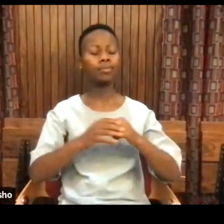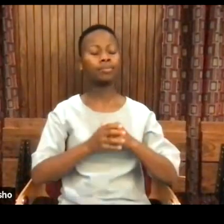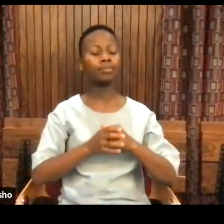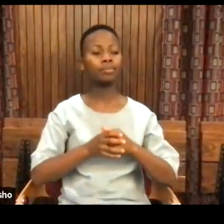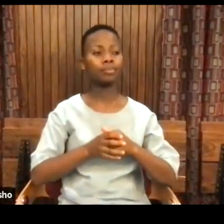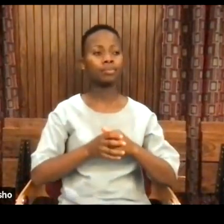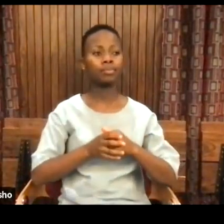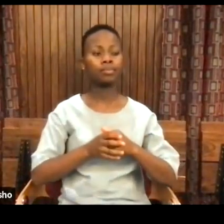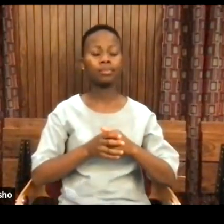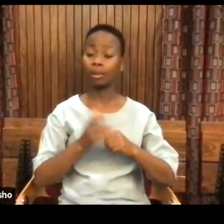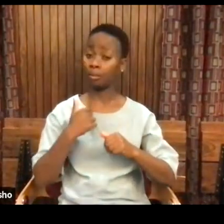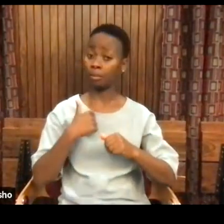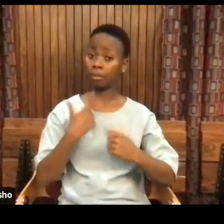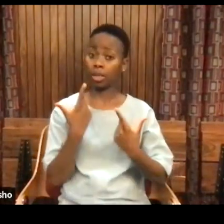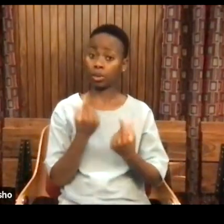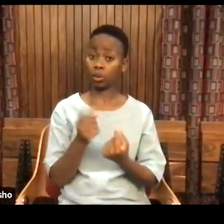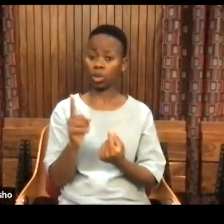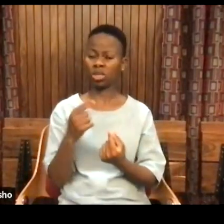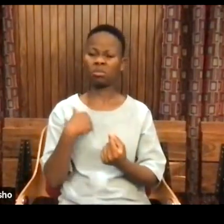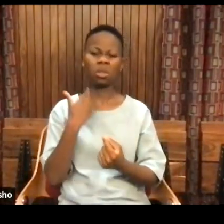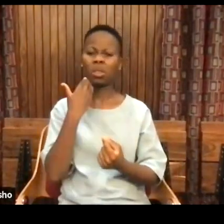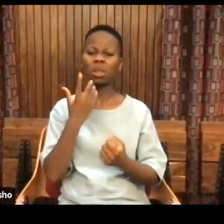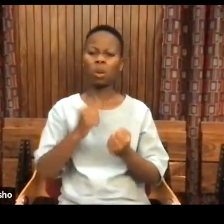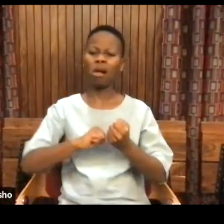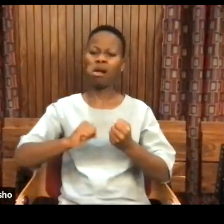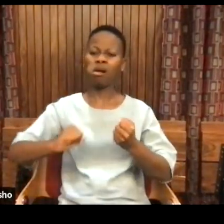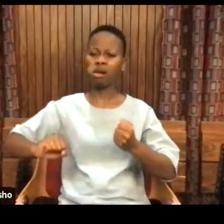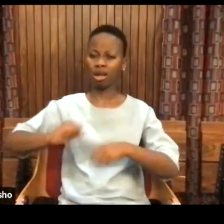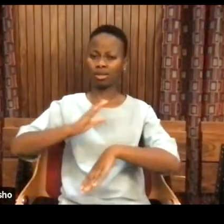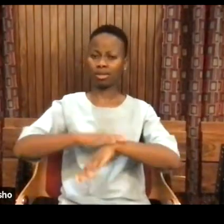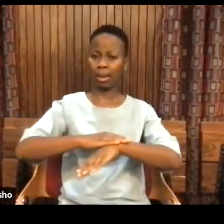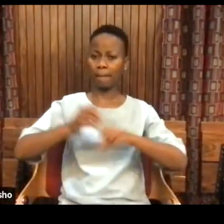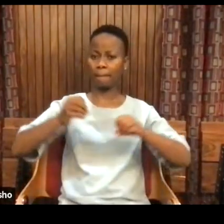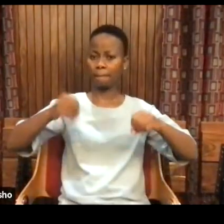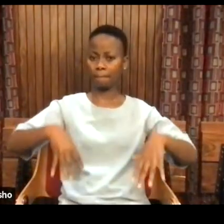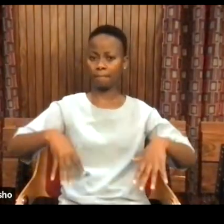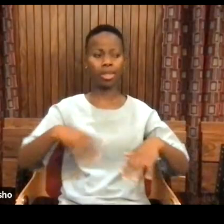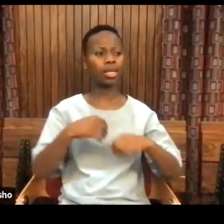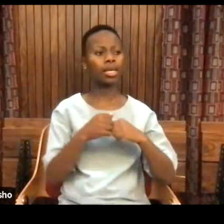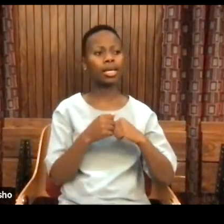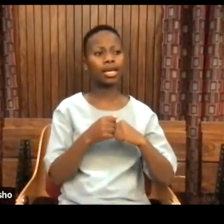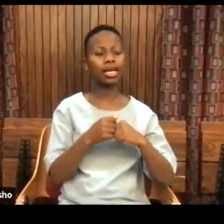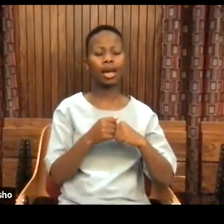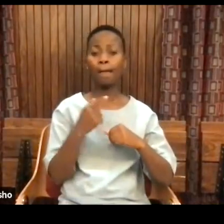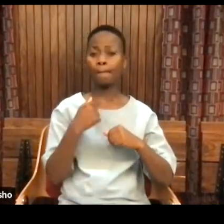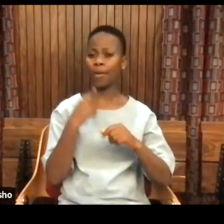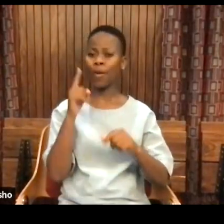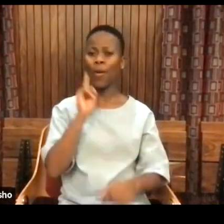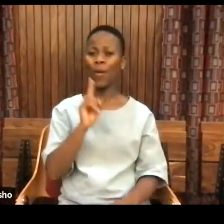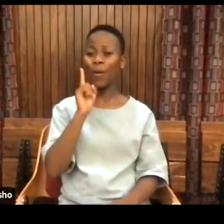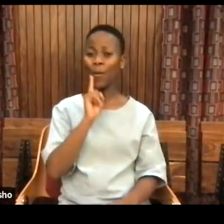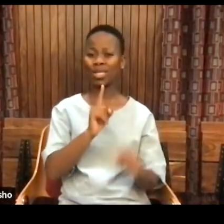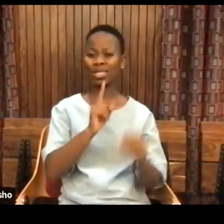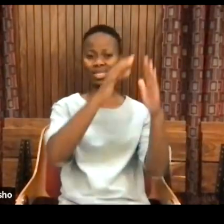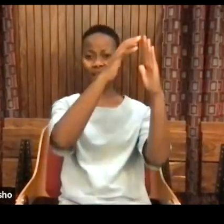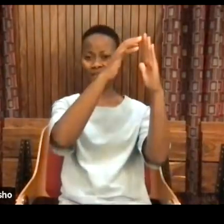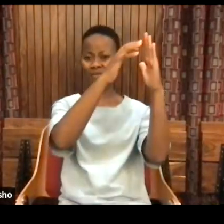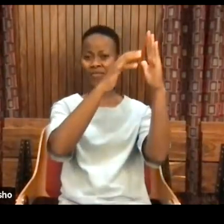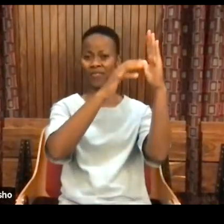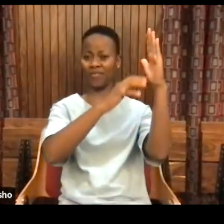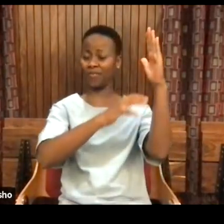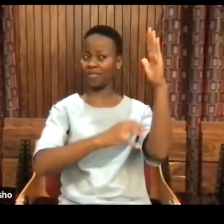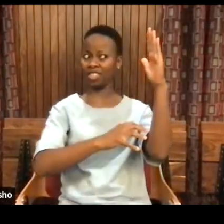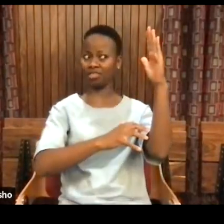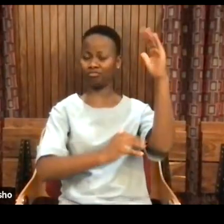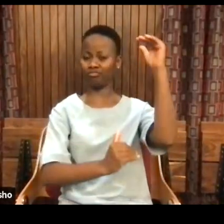not to waste time, is put a little paragraph in the syllabus. So on the first day of class, we discuss that paragraph.